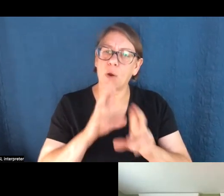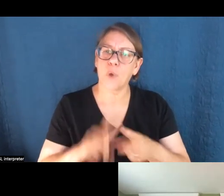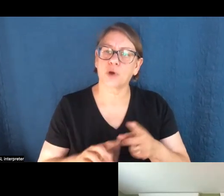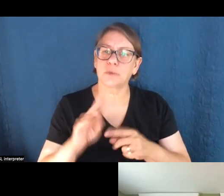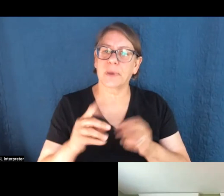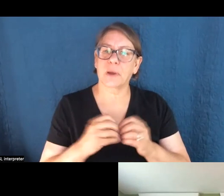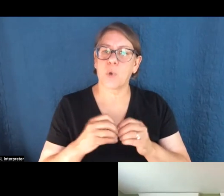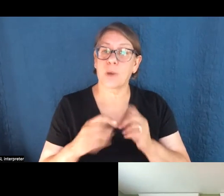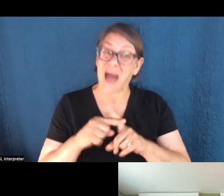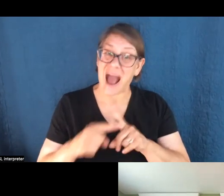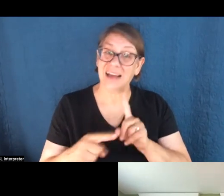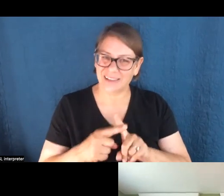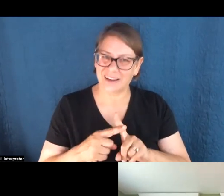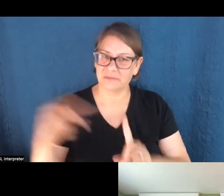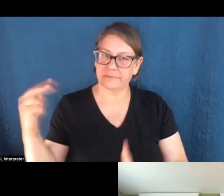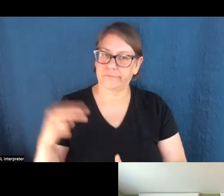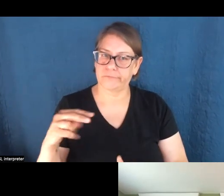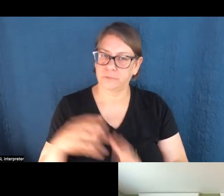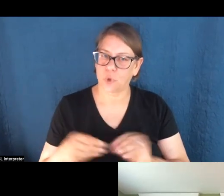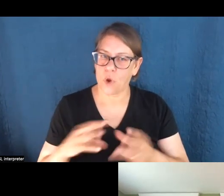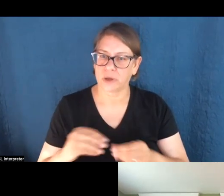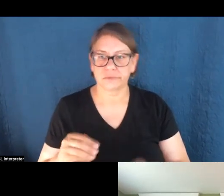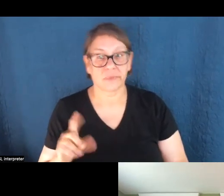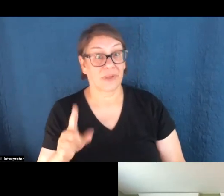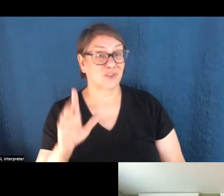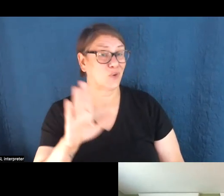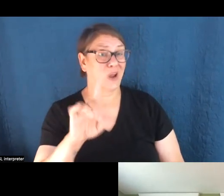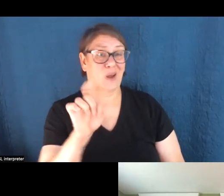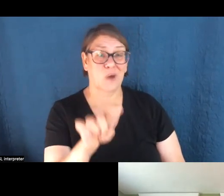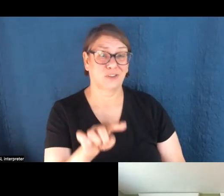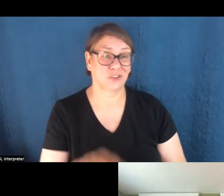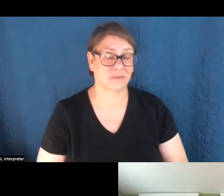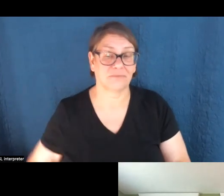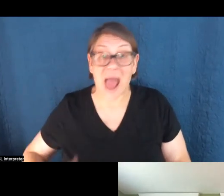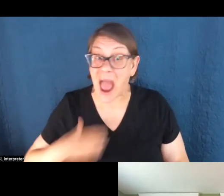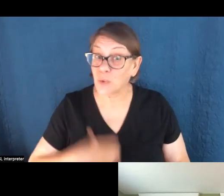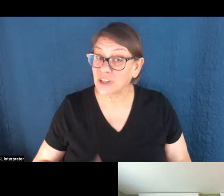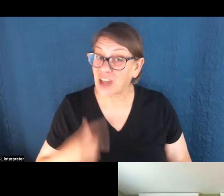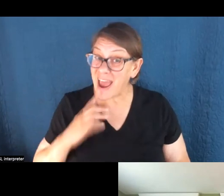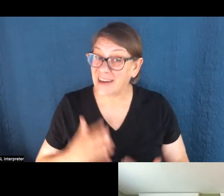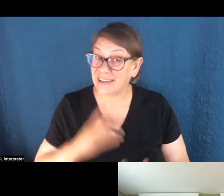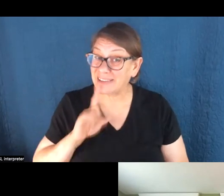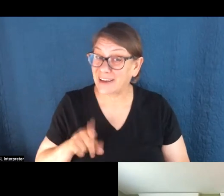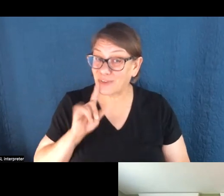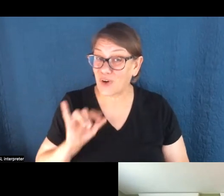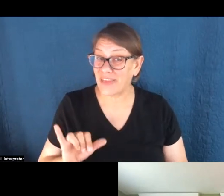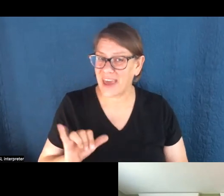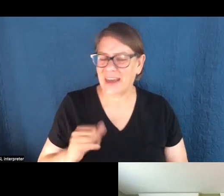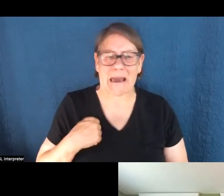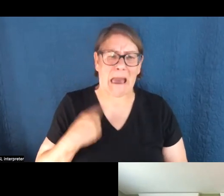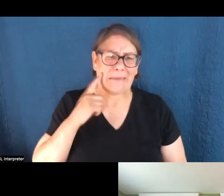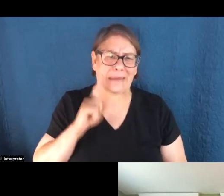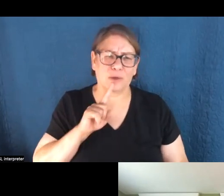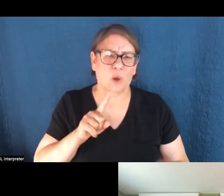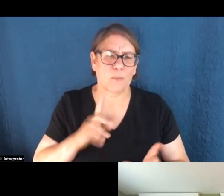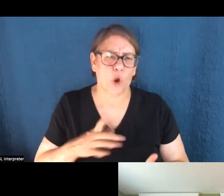more positive stories? Um, that's a really good question. I wish I had an easy answer for that one. I think reporters like